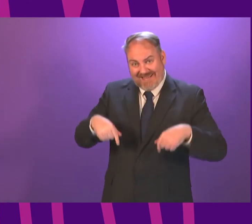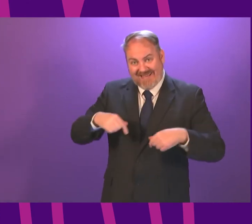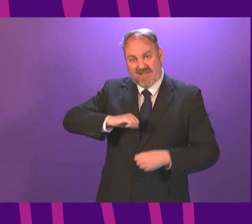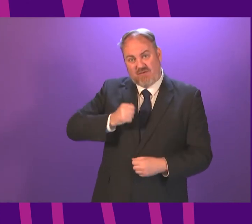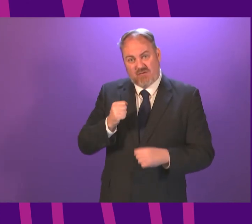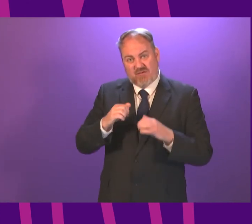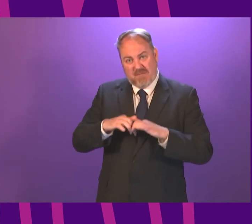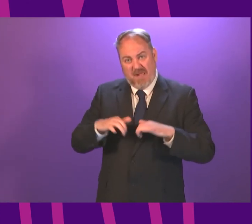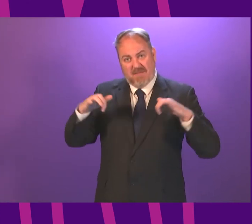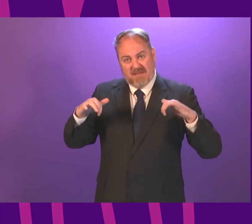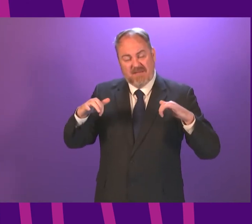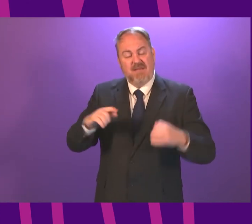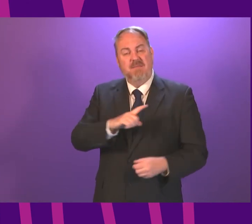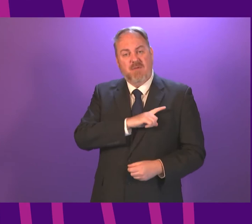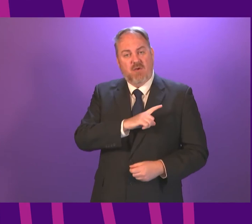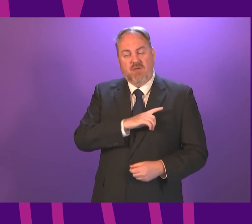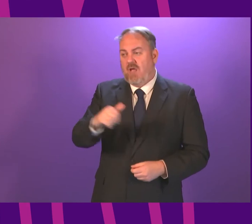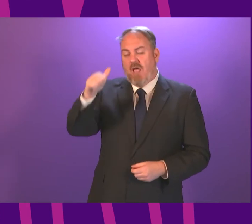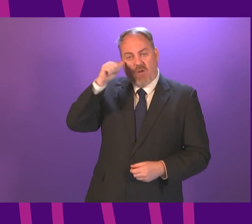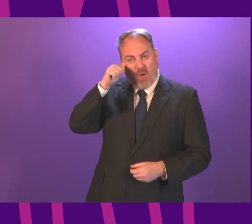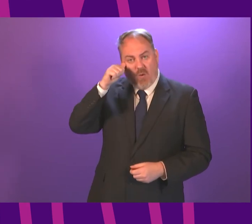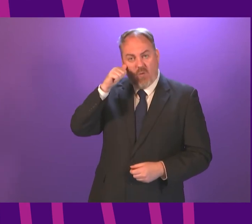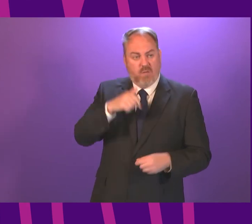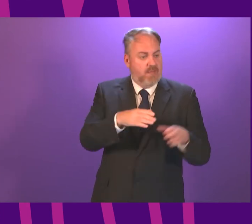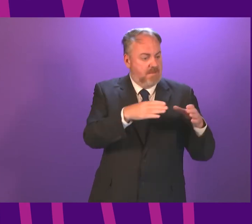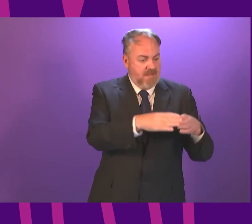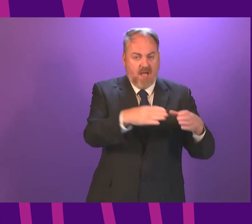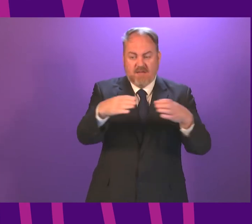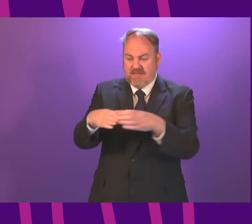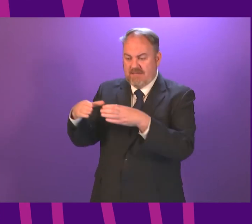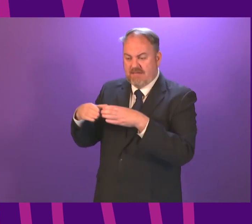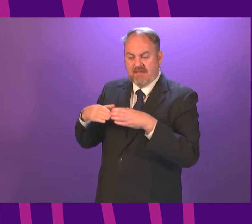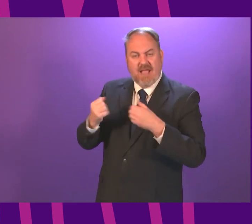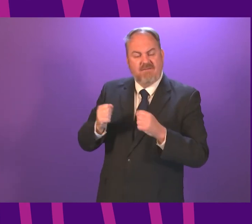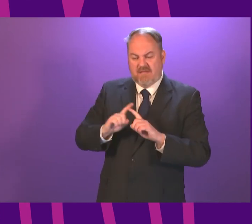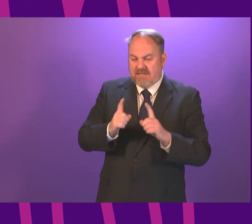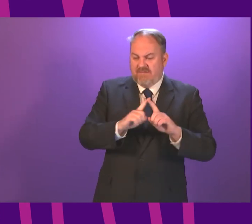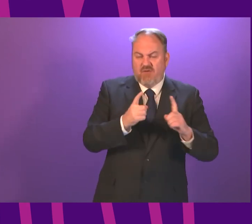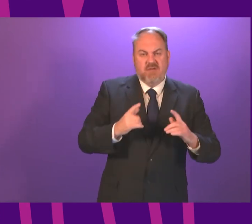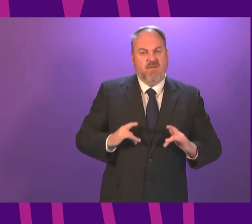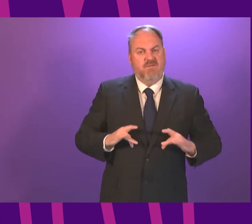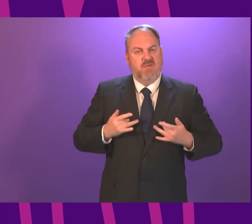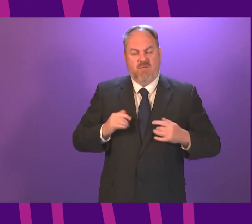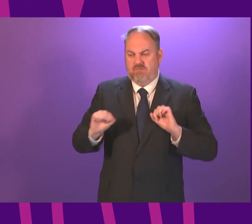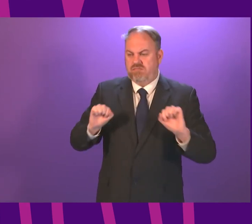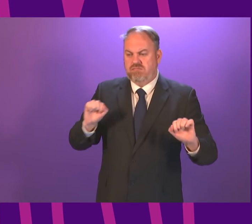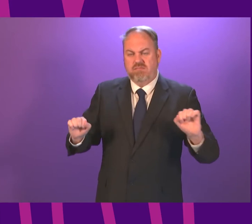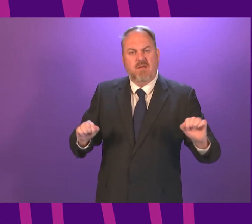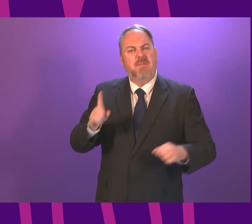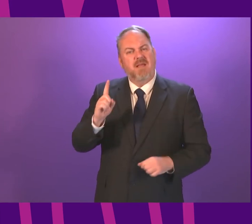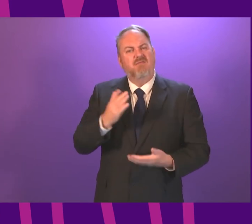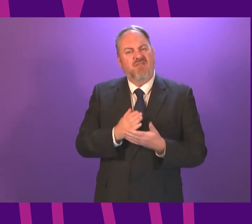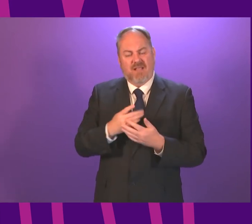notwithstanding the many differences we have across this chamber, I do believe, I really do believe, that this parliament would take a much more